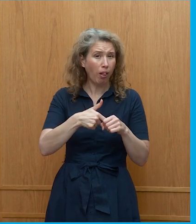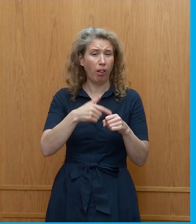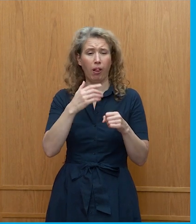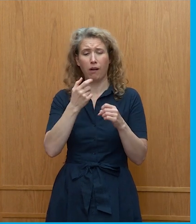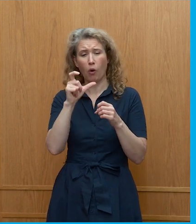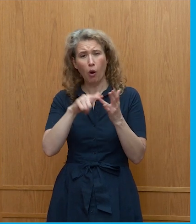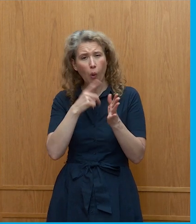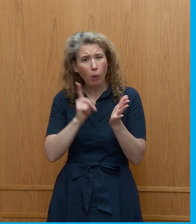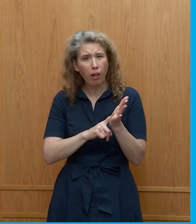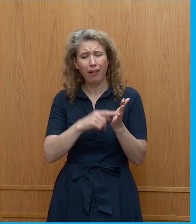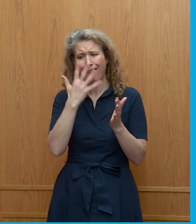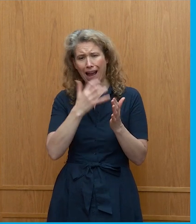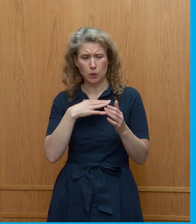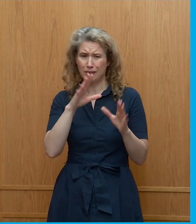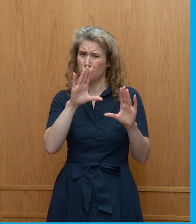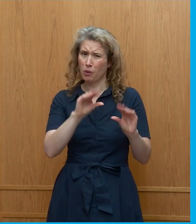and other energy.